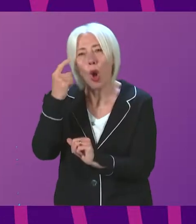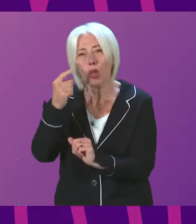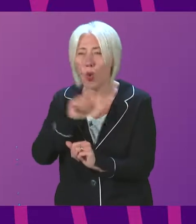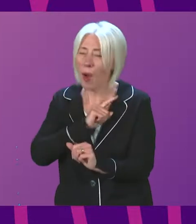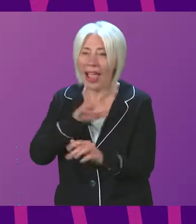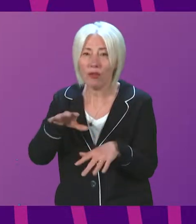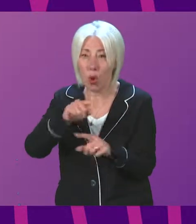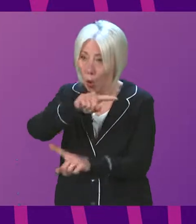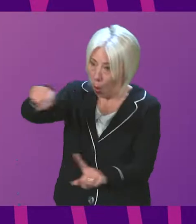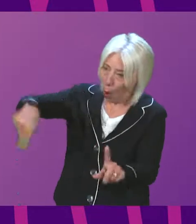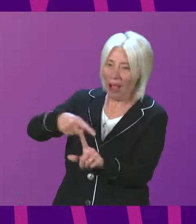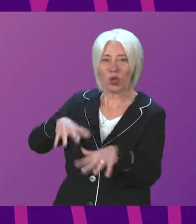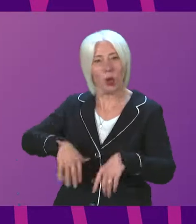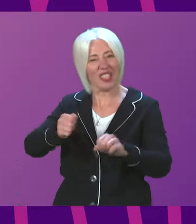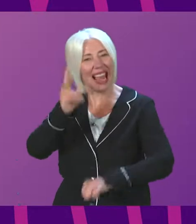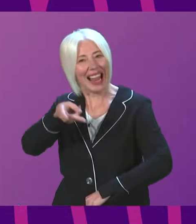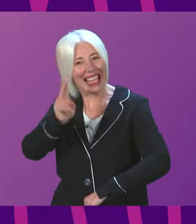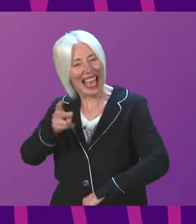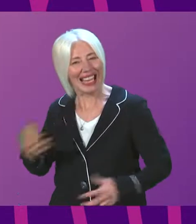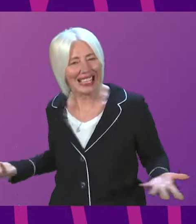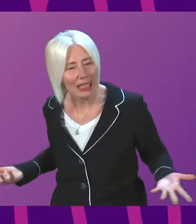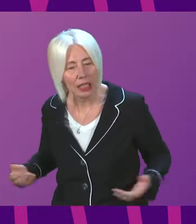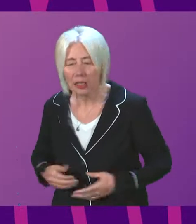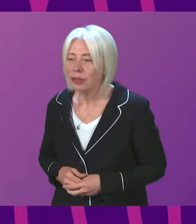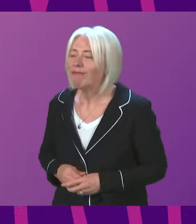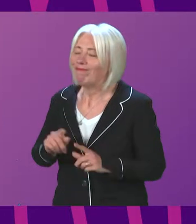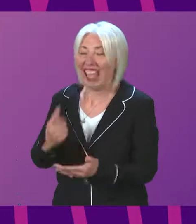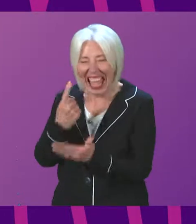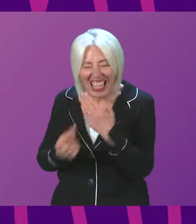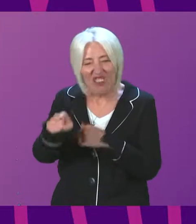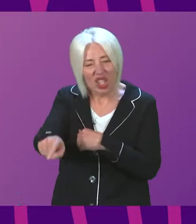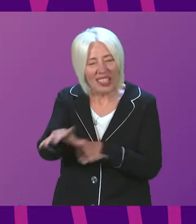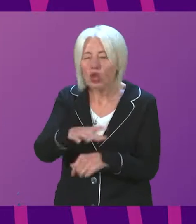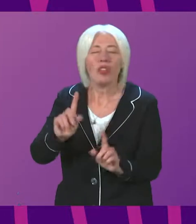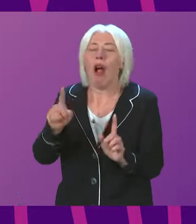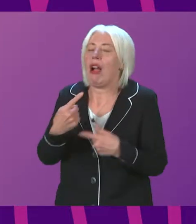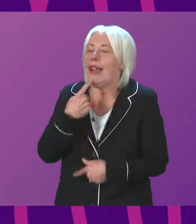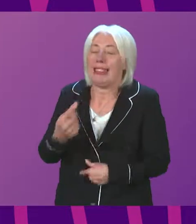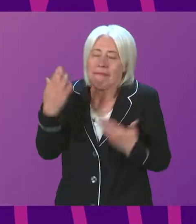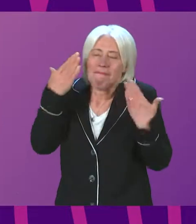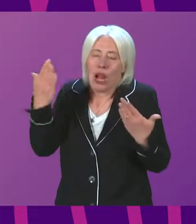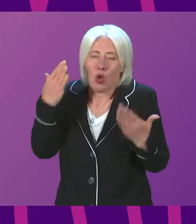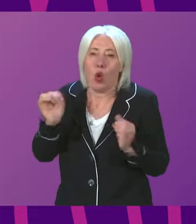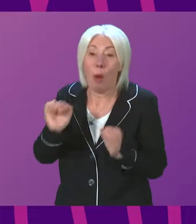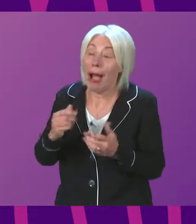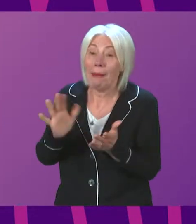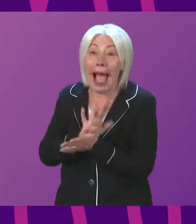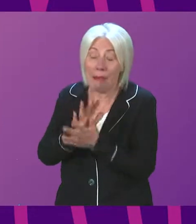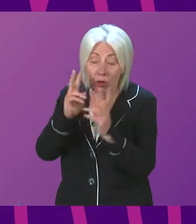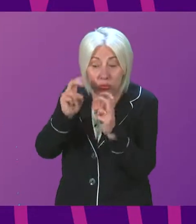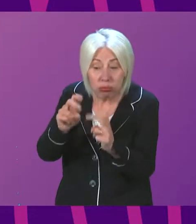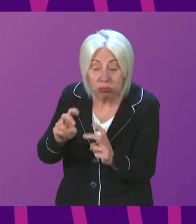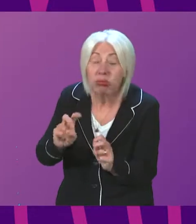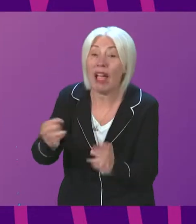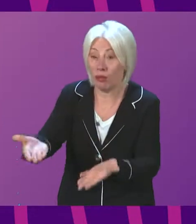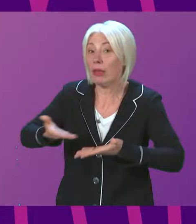Minister. I'm not going to comment on individual cases. I'm, of course, always happy to look at individual cases if these are sent to me.